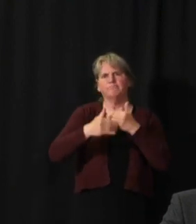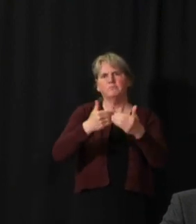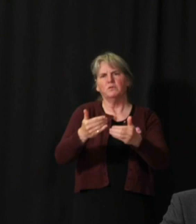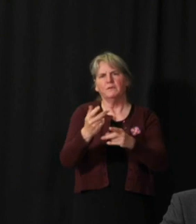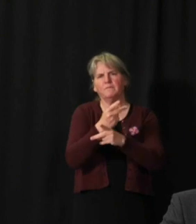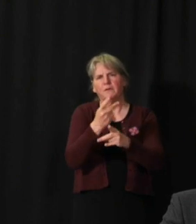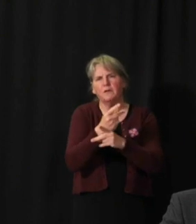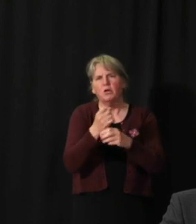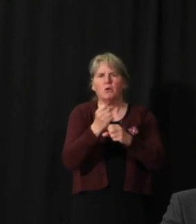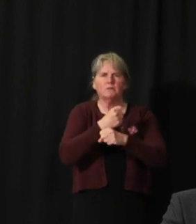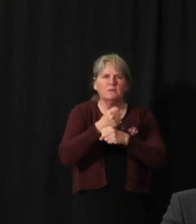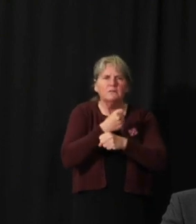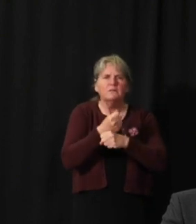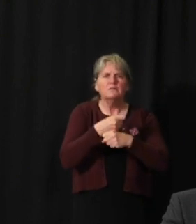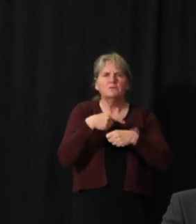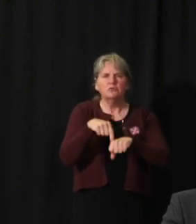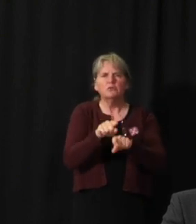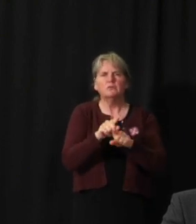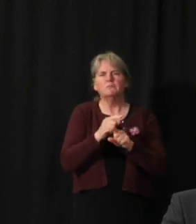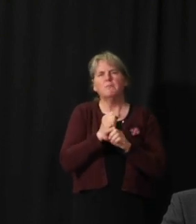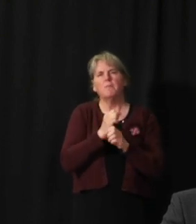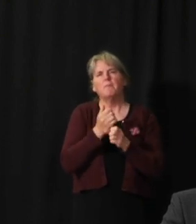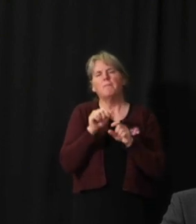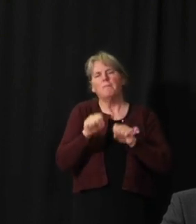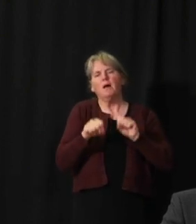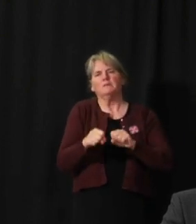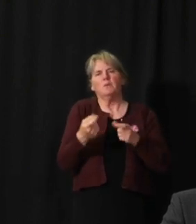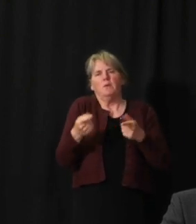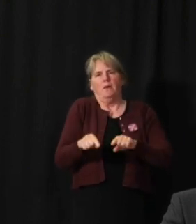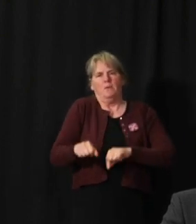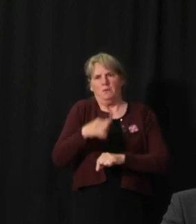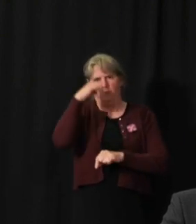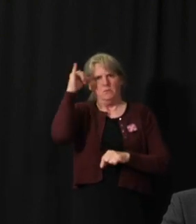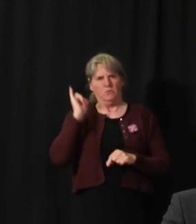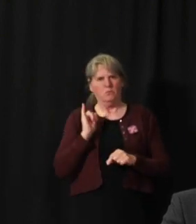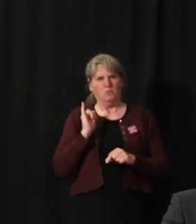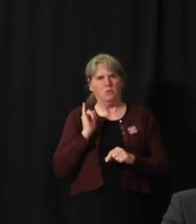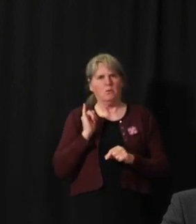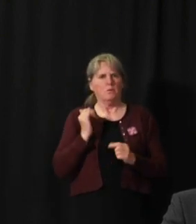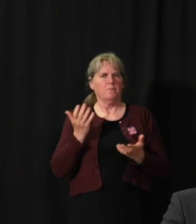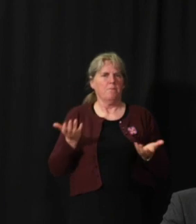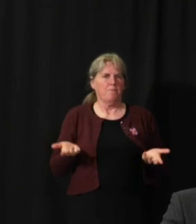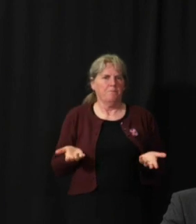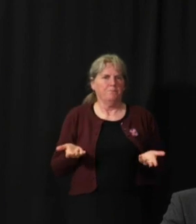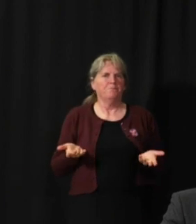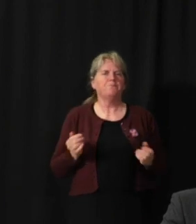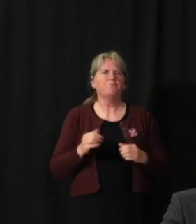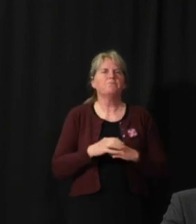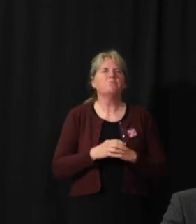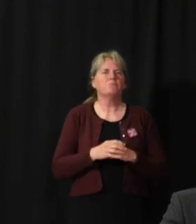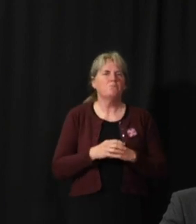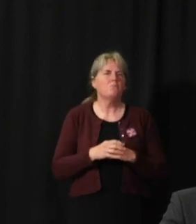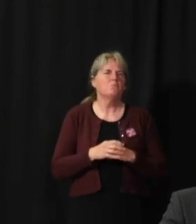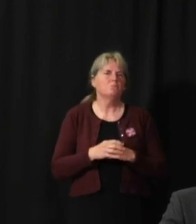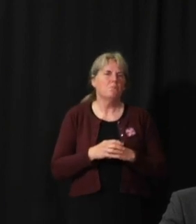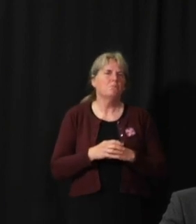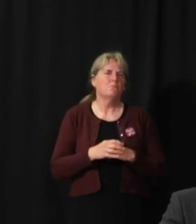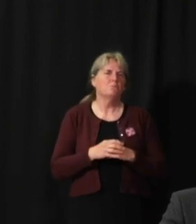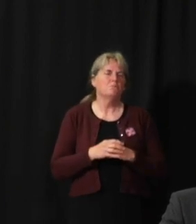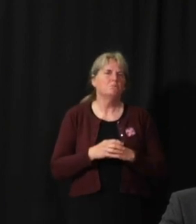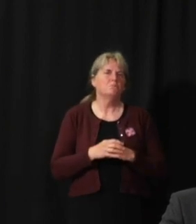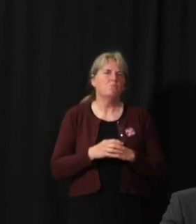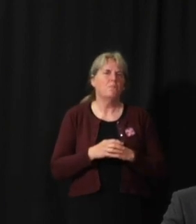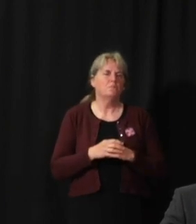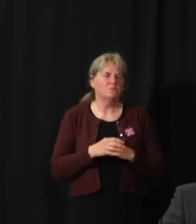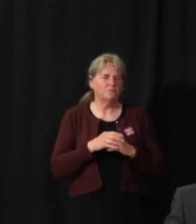possibilities that we can work